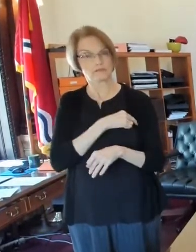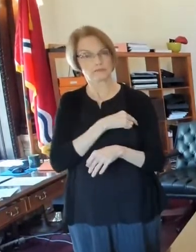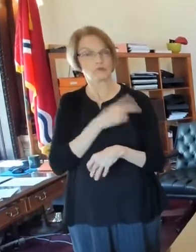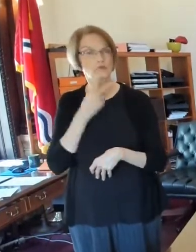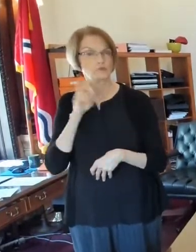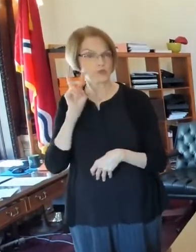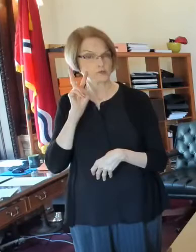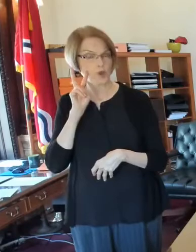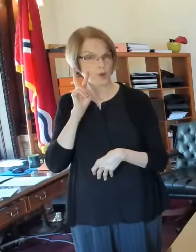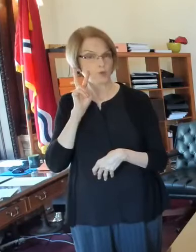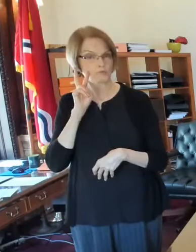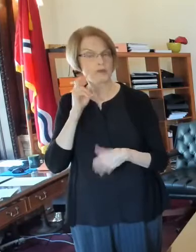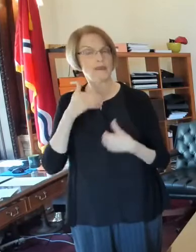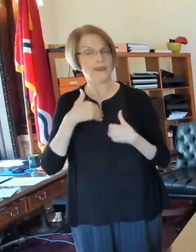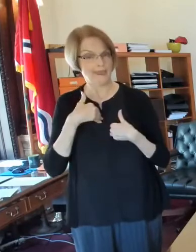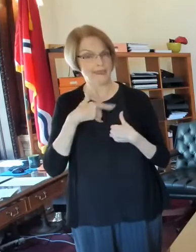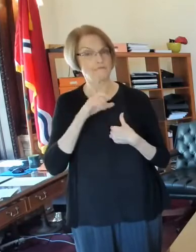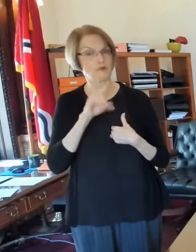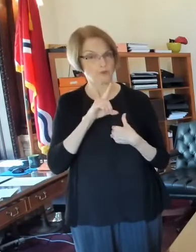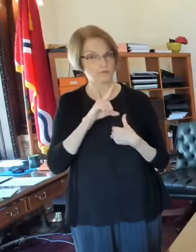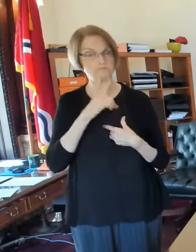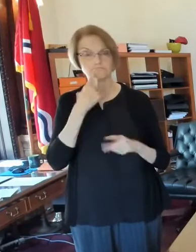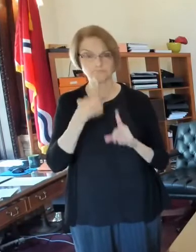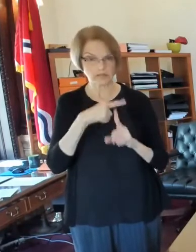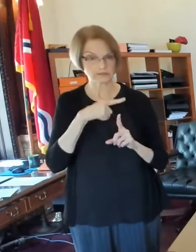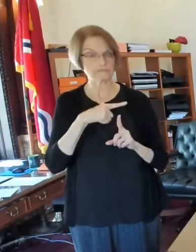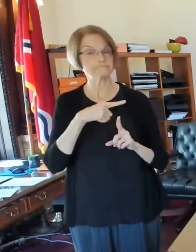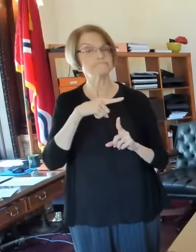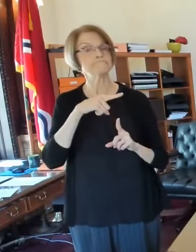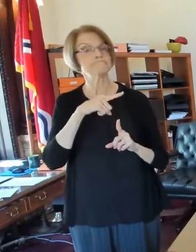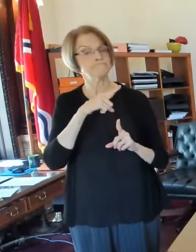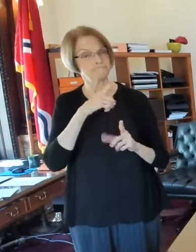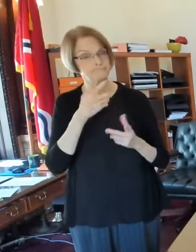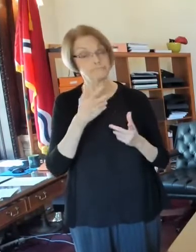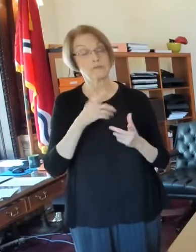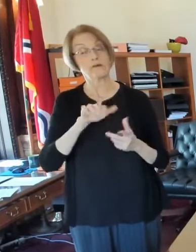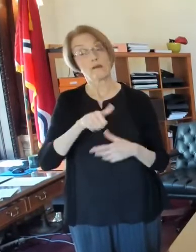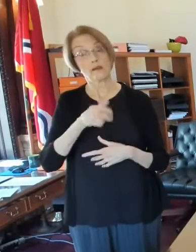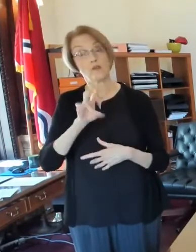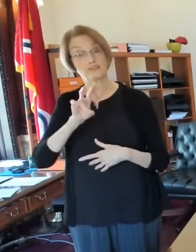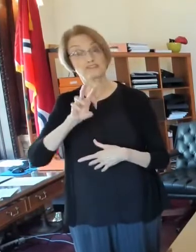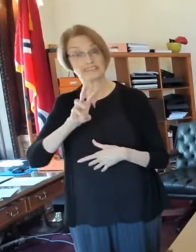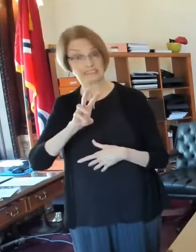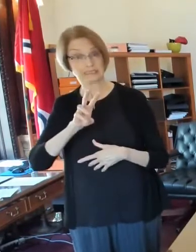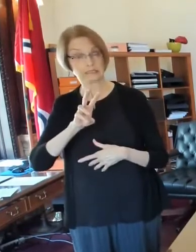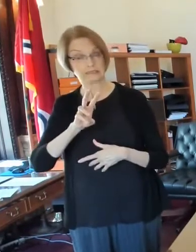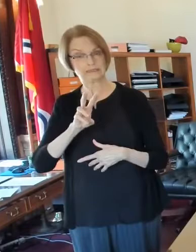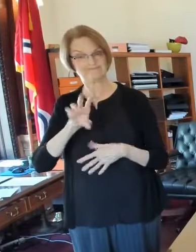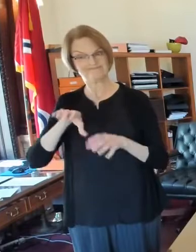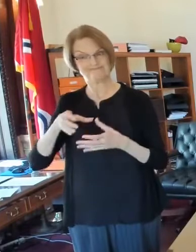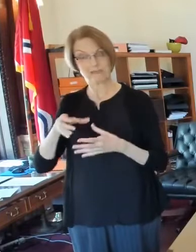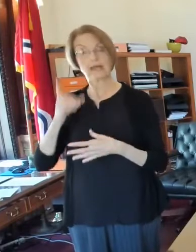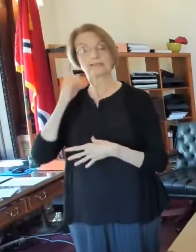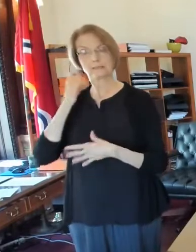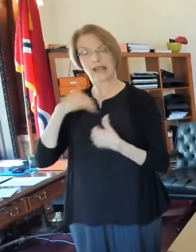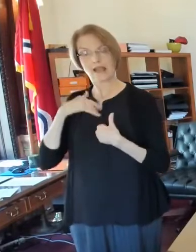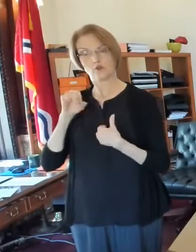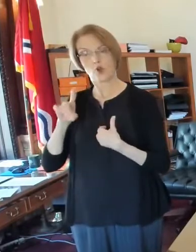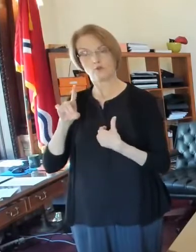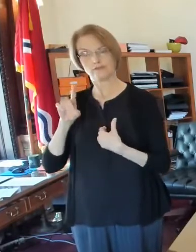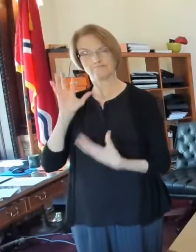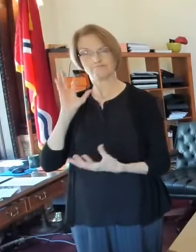ago with COVID positive. Another 76 were suspected. So up at